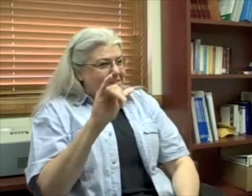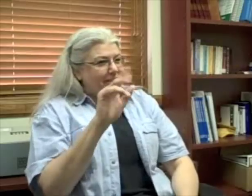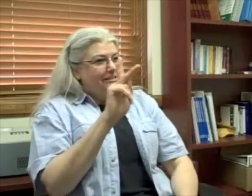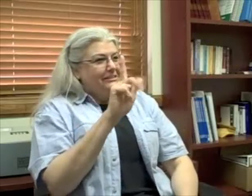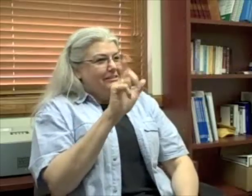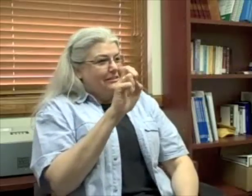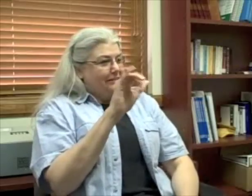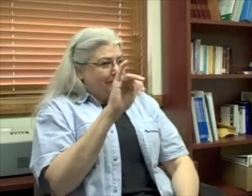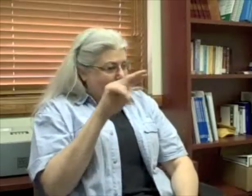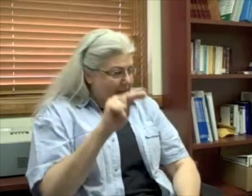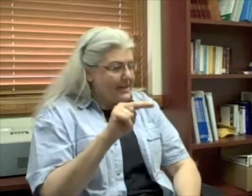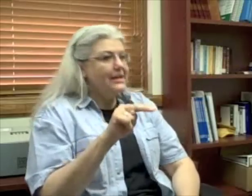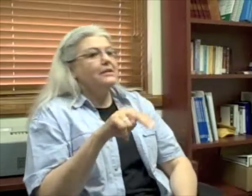My name is Mary Klein.